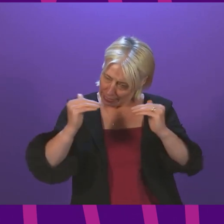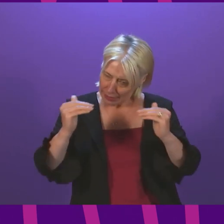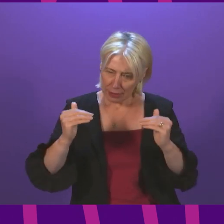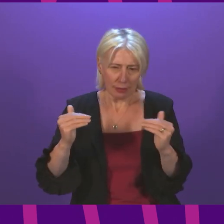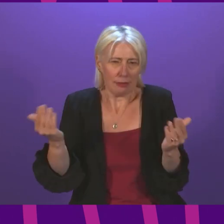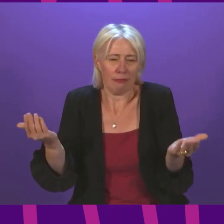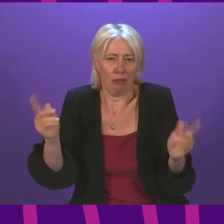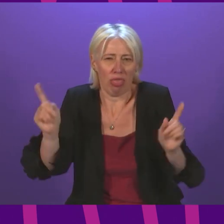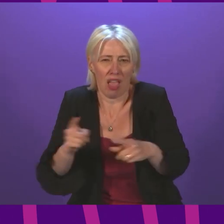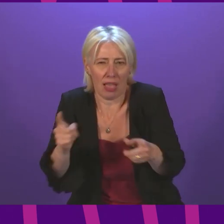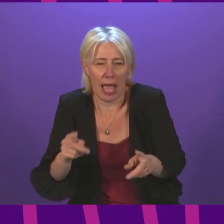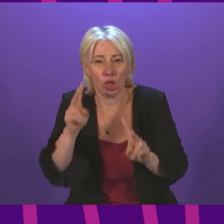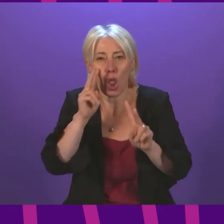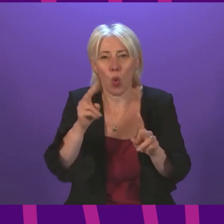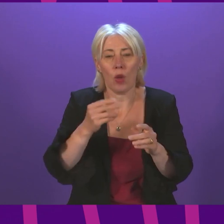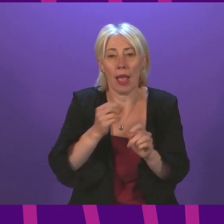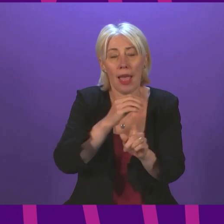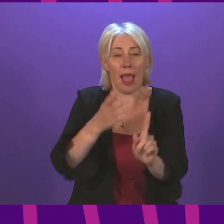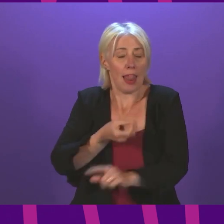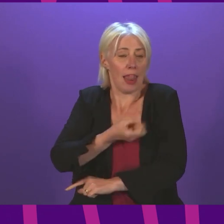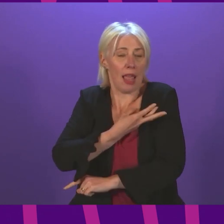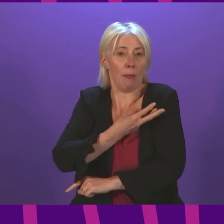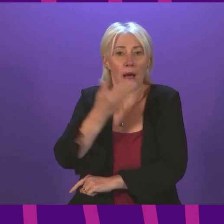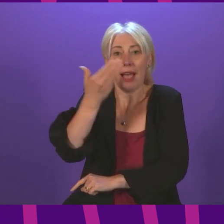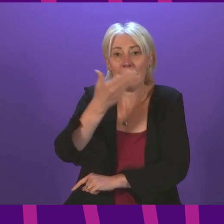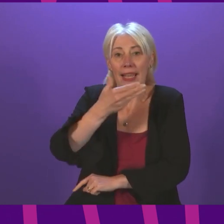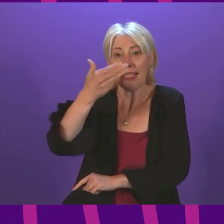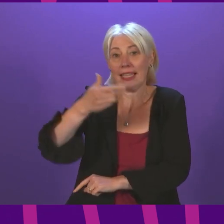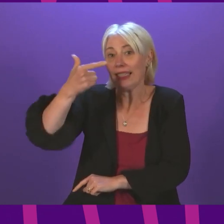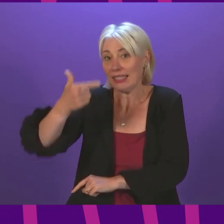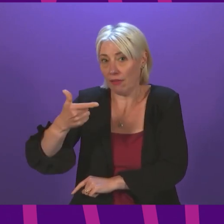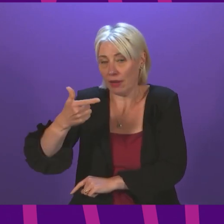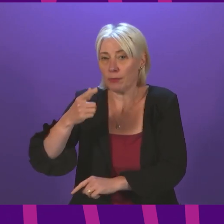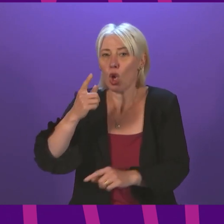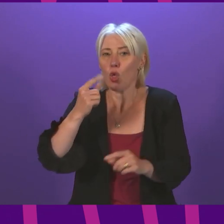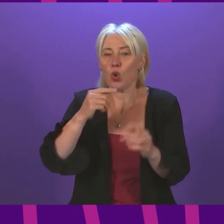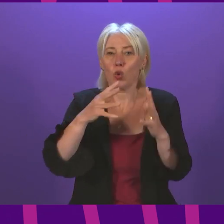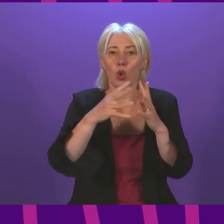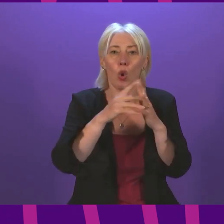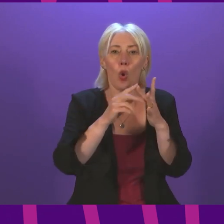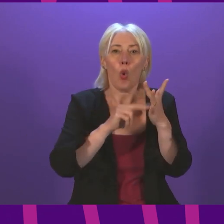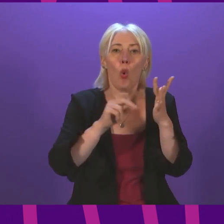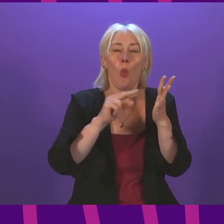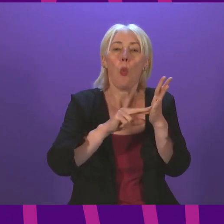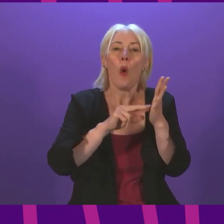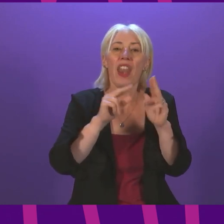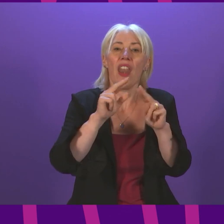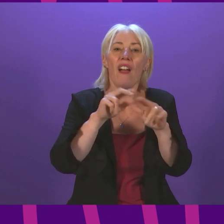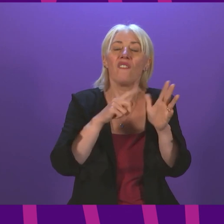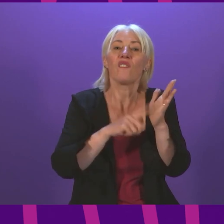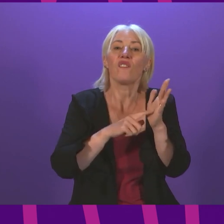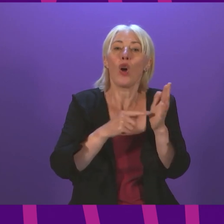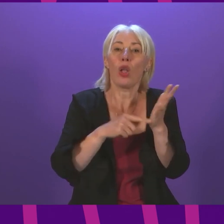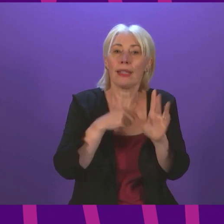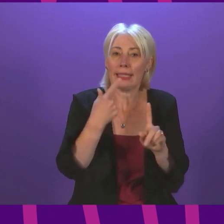what Labour did in 1997 and initiate a one-time windfall tax. They could easily raise